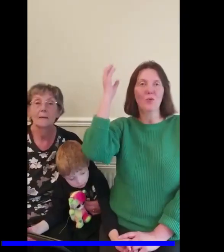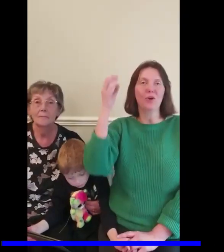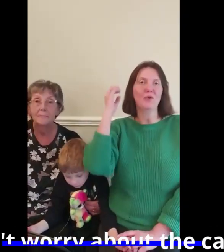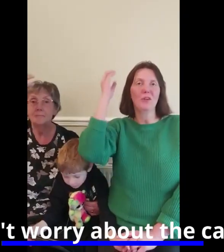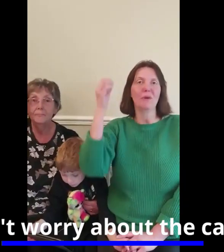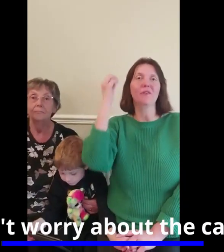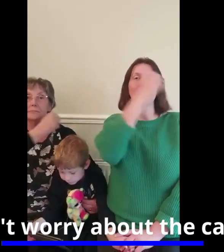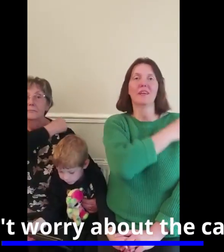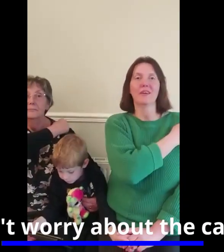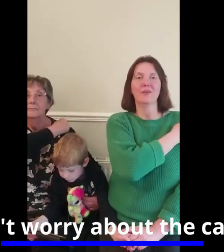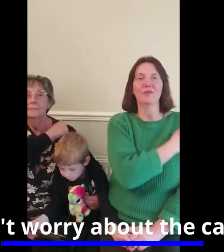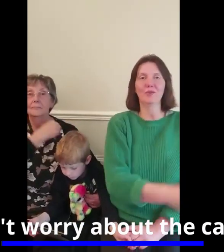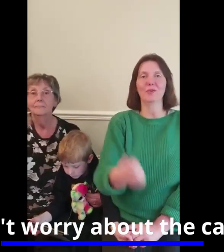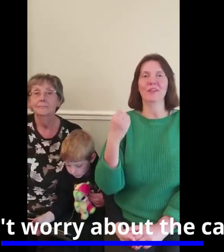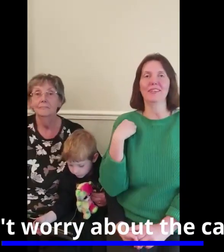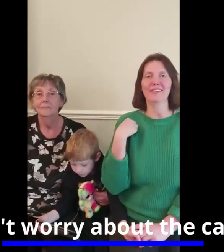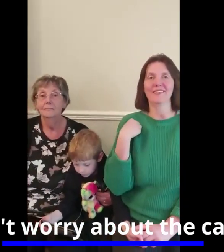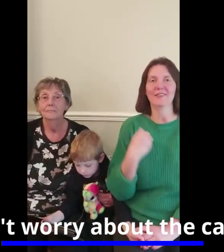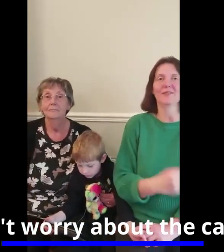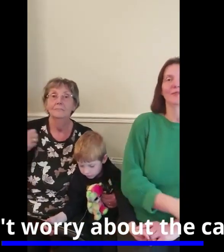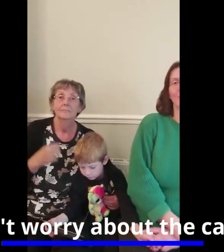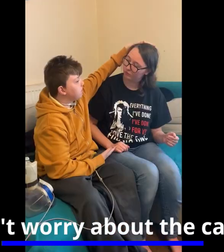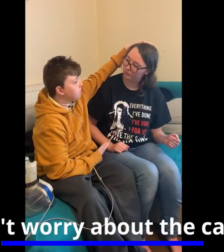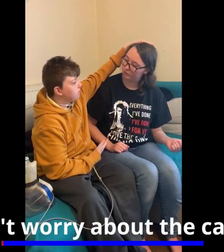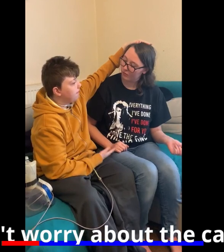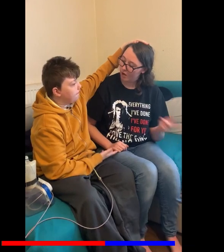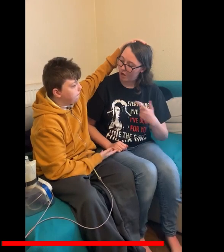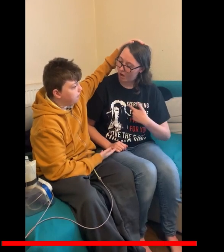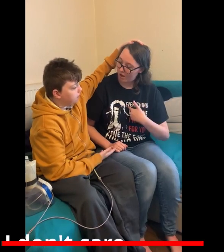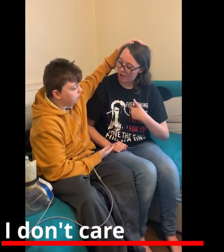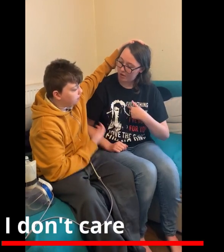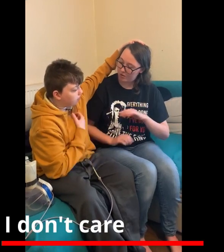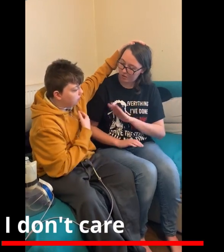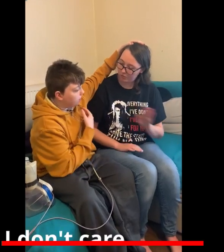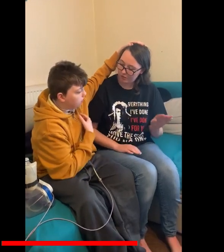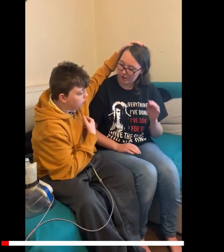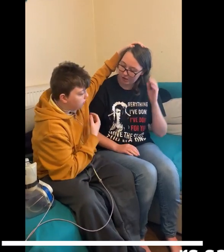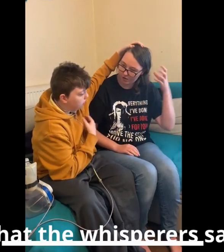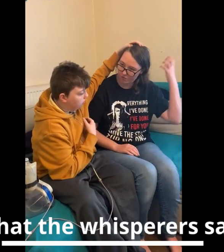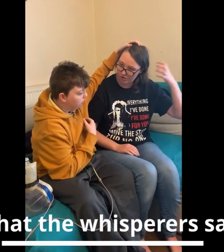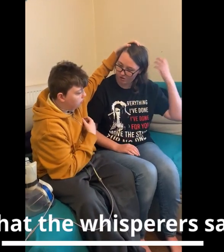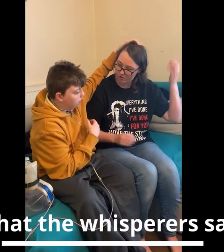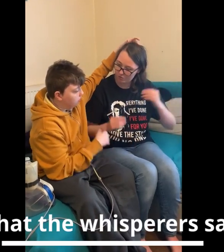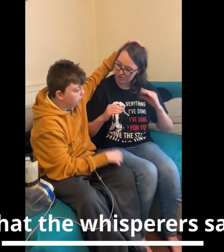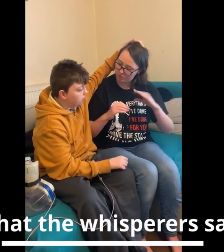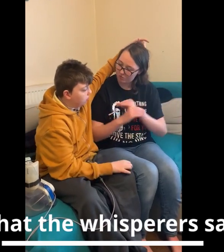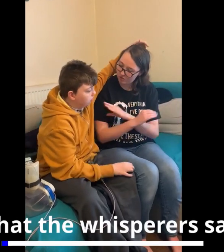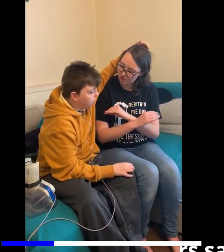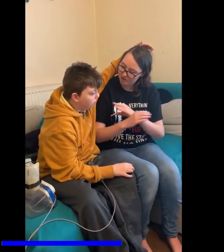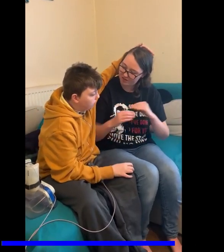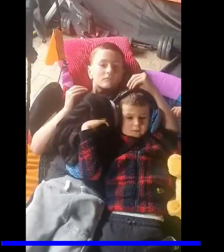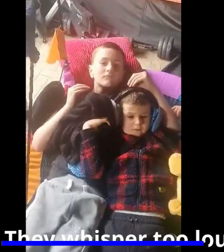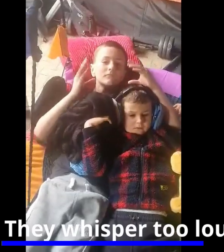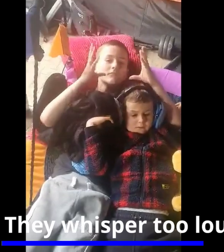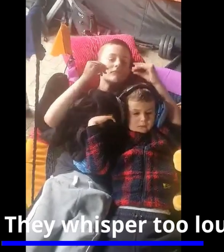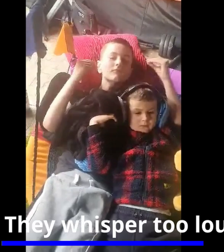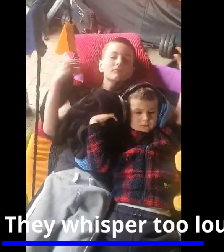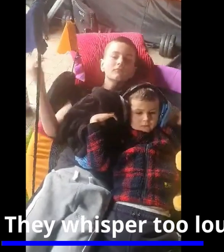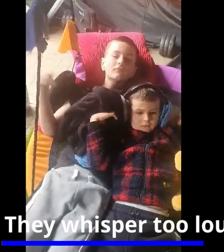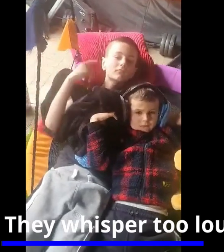care what the whisperers say Cause they whisper too